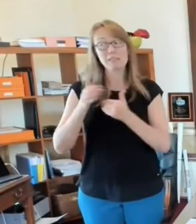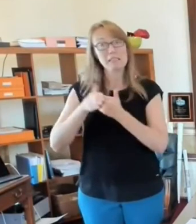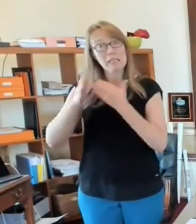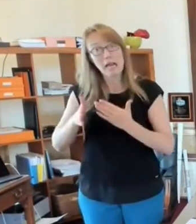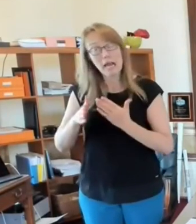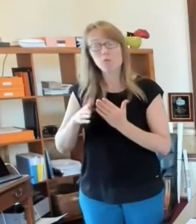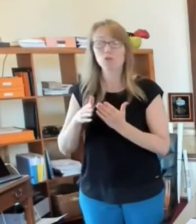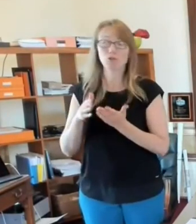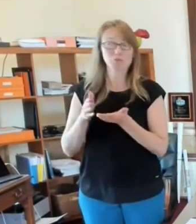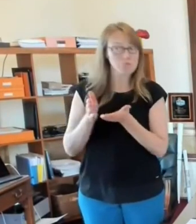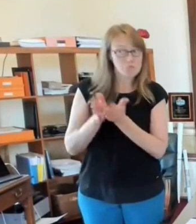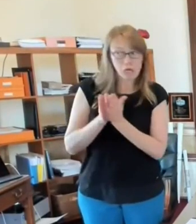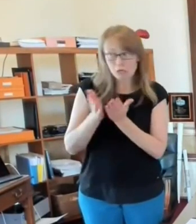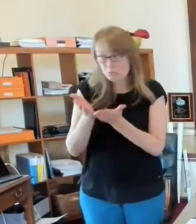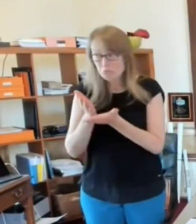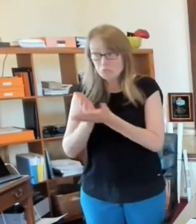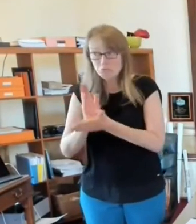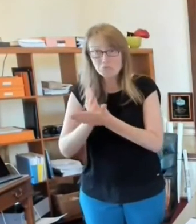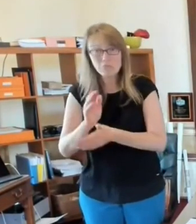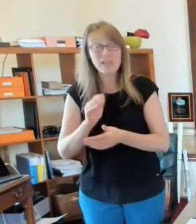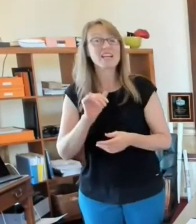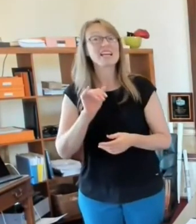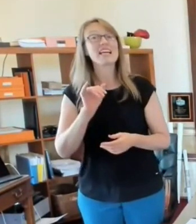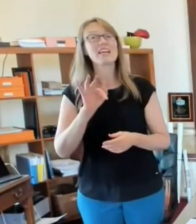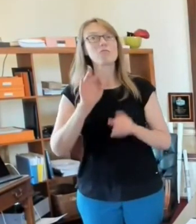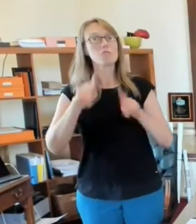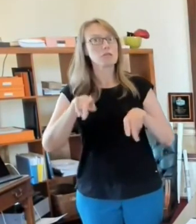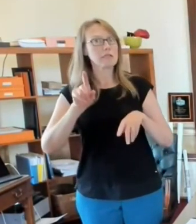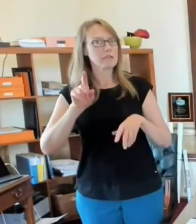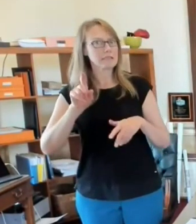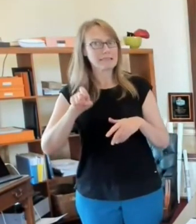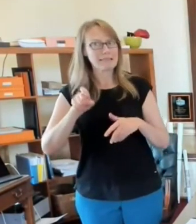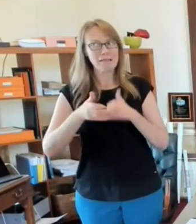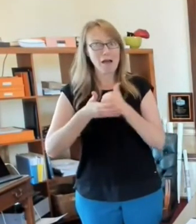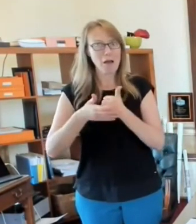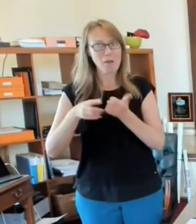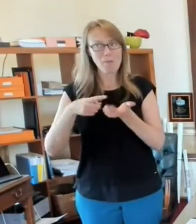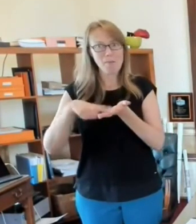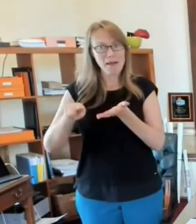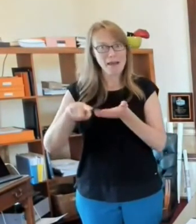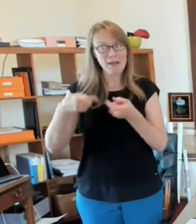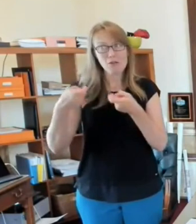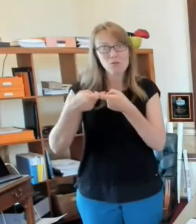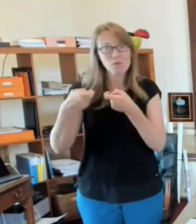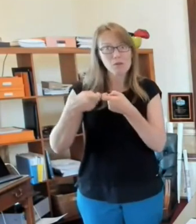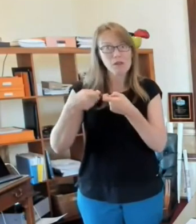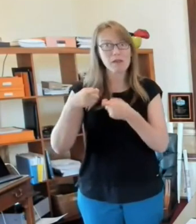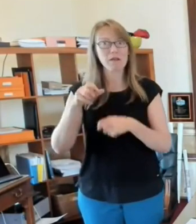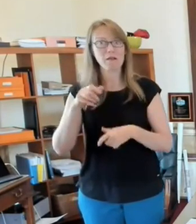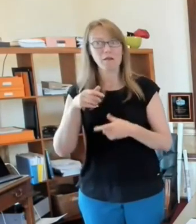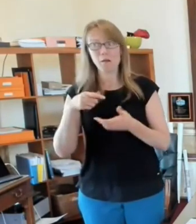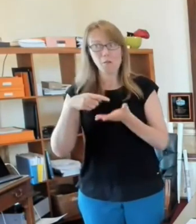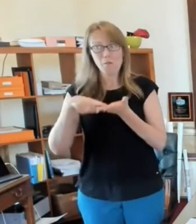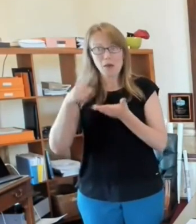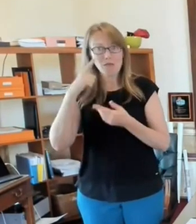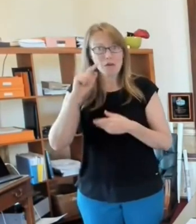or with air conditioning, call and go online is preferable.